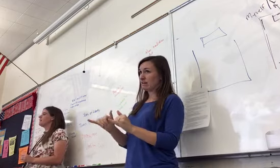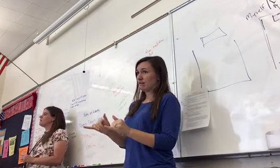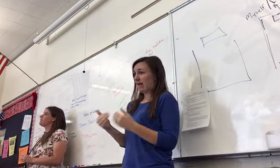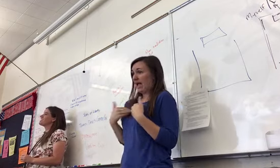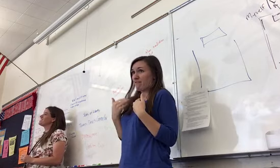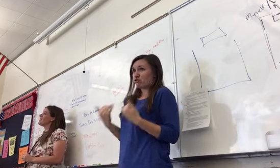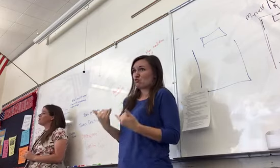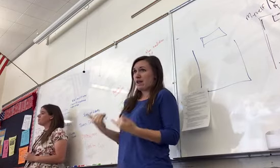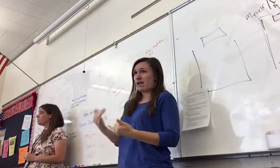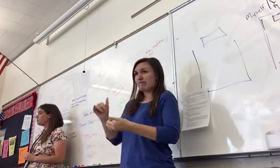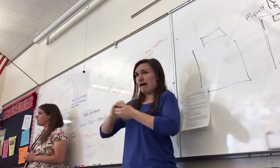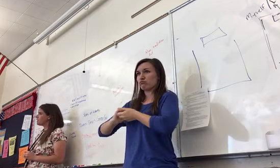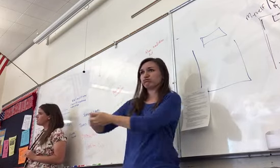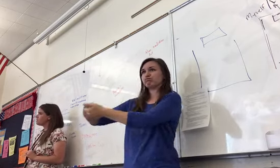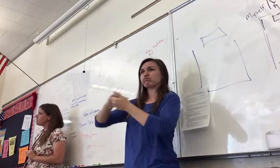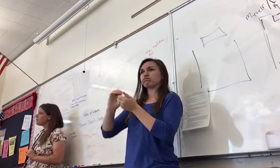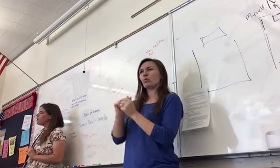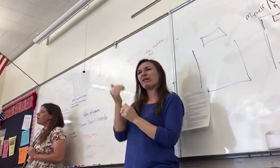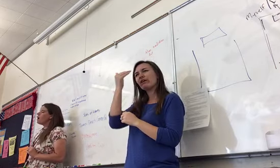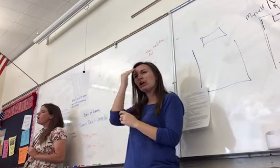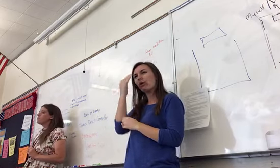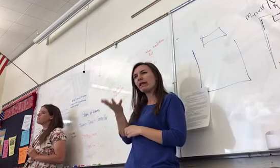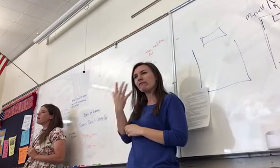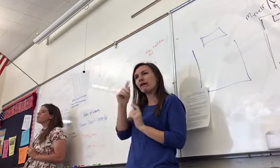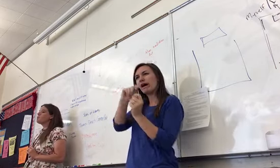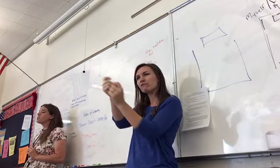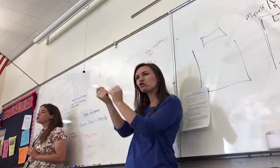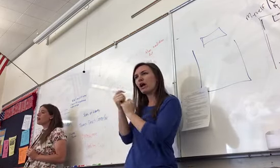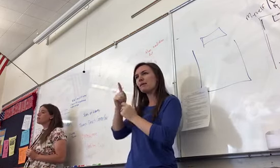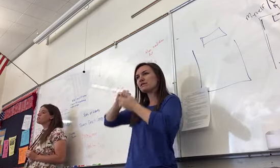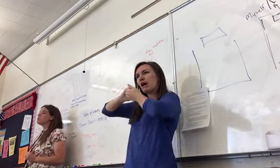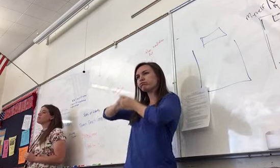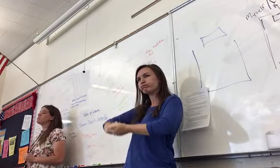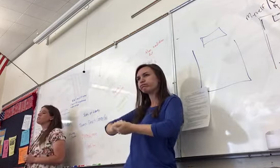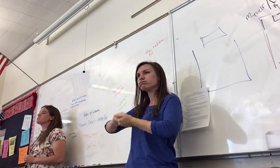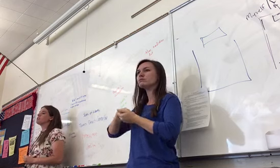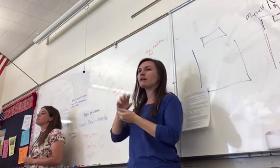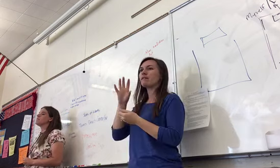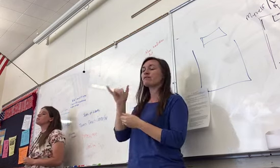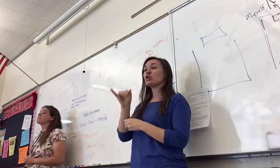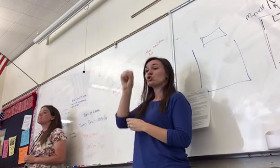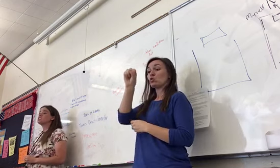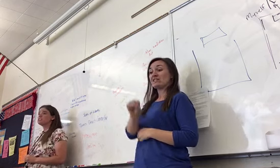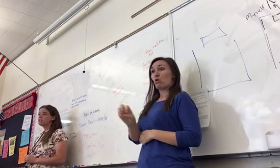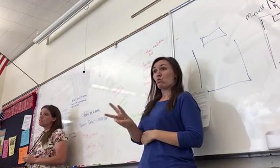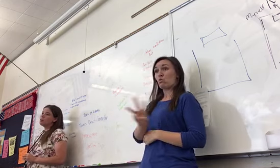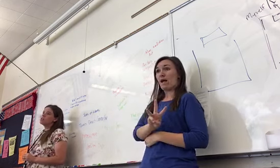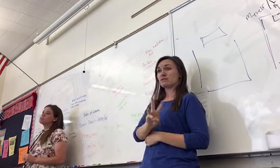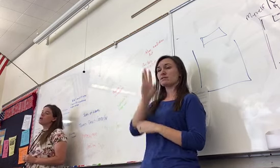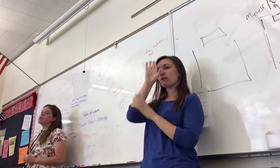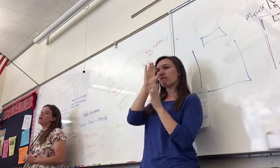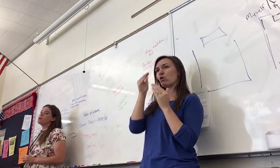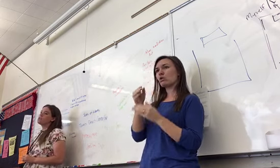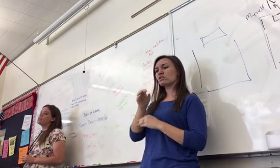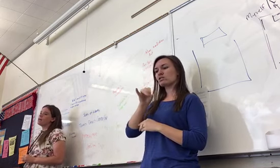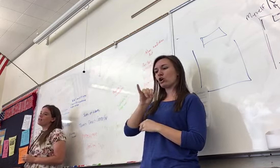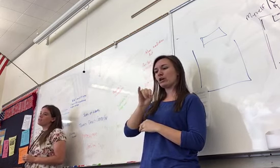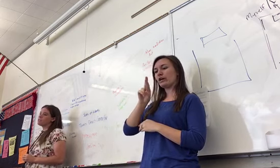are going to interact a lot with the Americans. The Southwest tribes, the biggest thing is going to be irrigation. So knowing that the